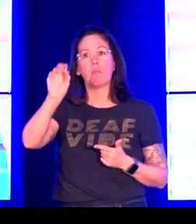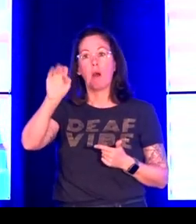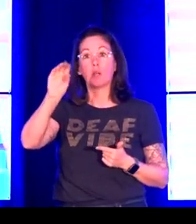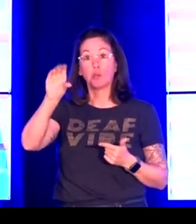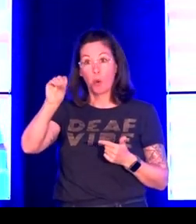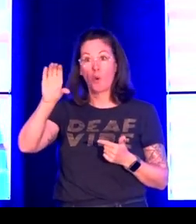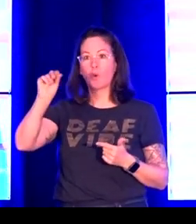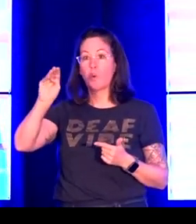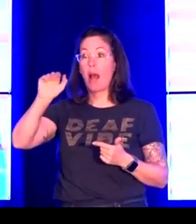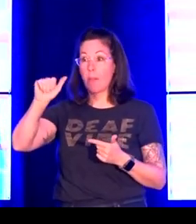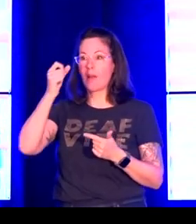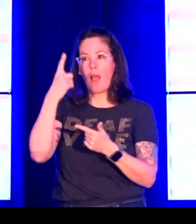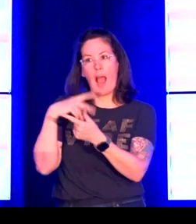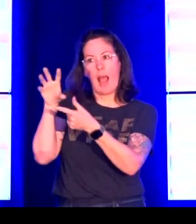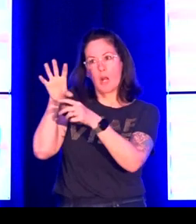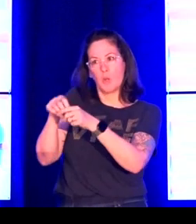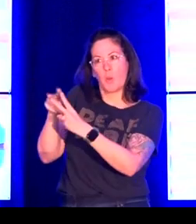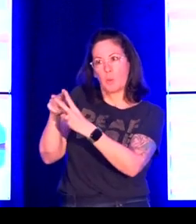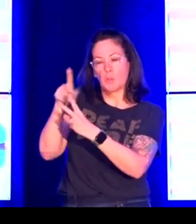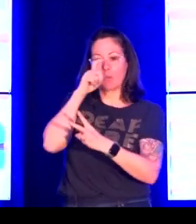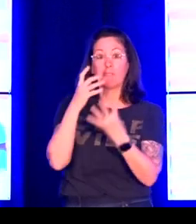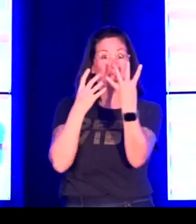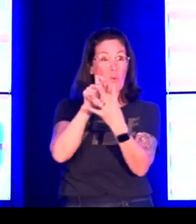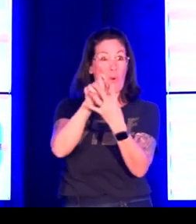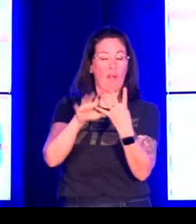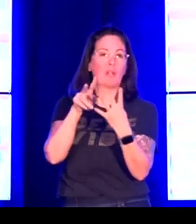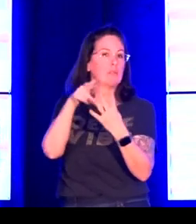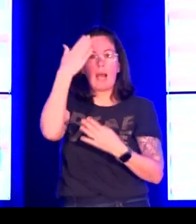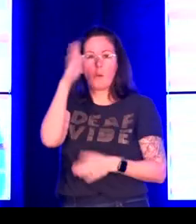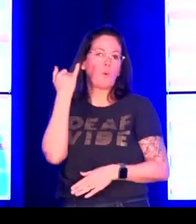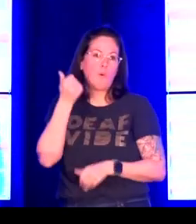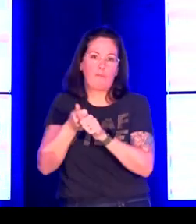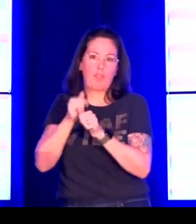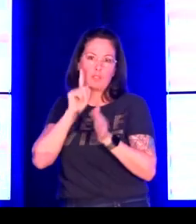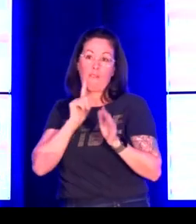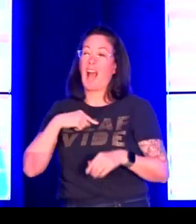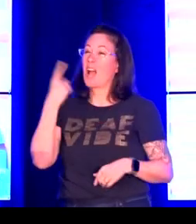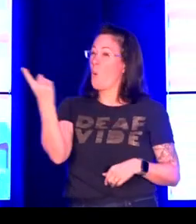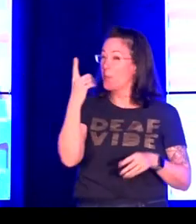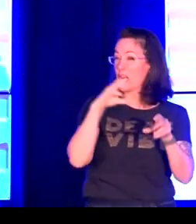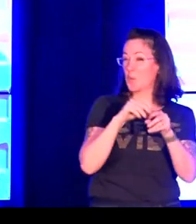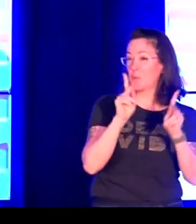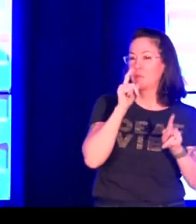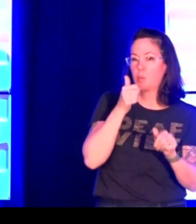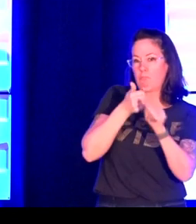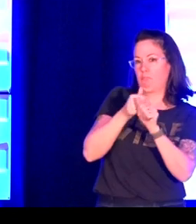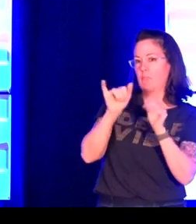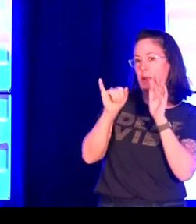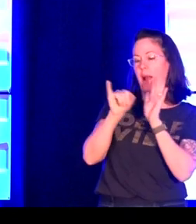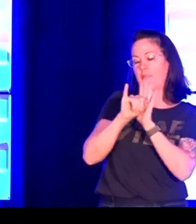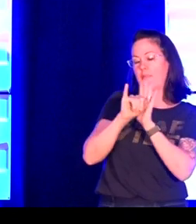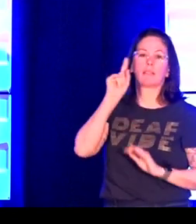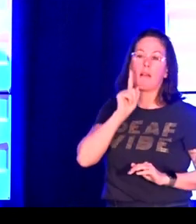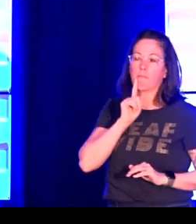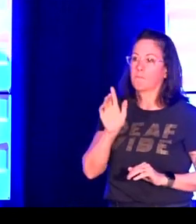Martha DeMuller, John Bosco-Kanama, as well as other authors. Again, I'm